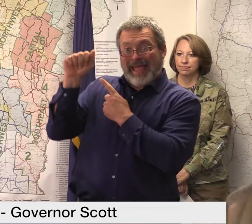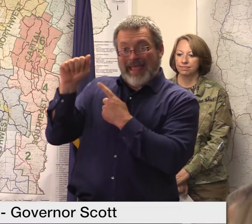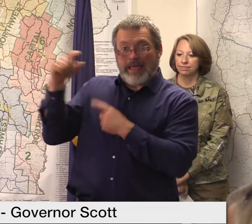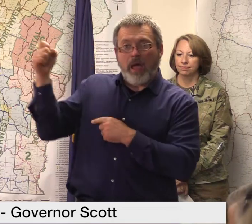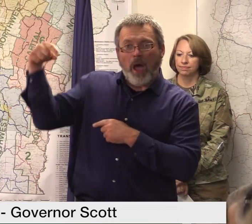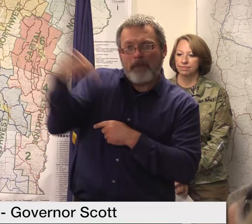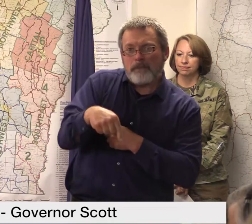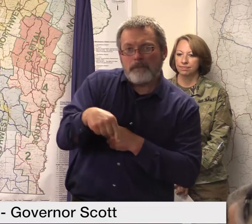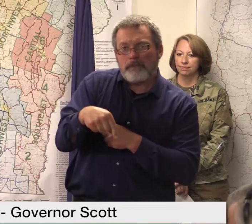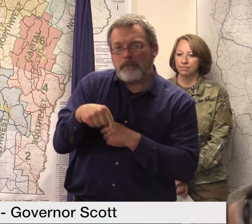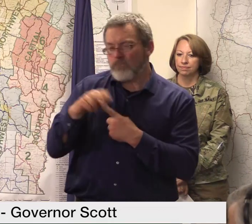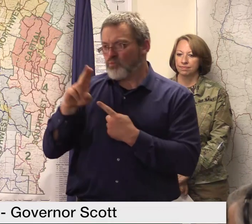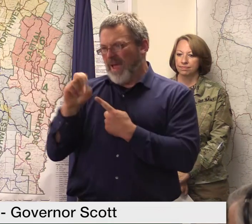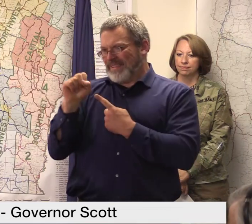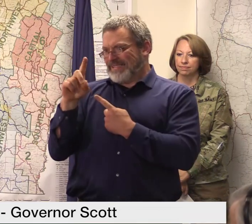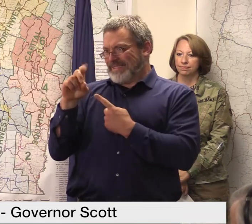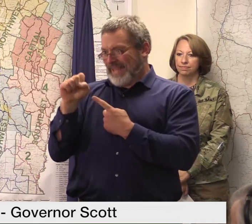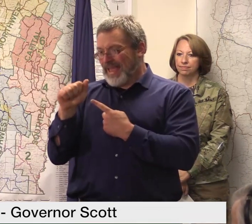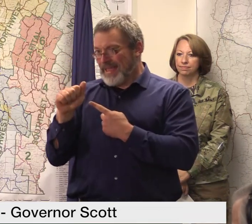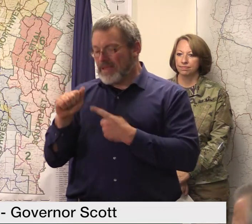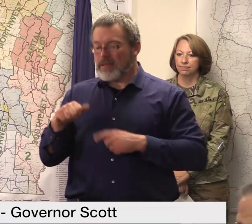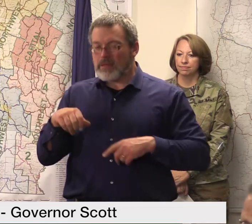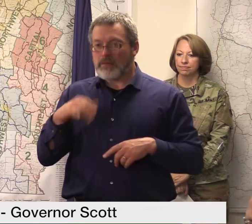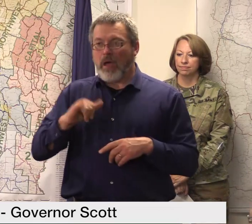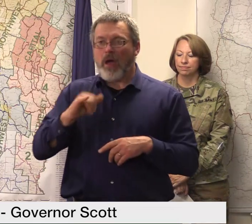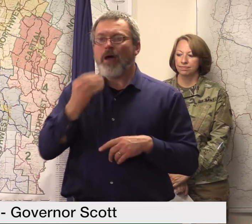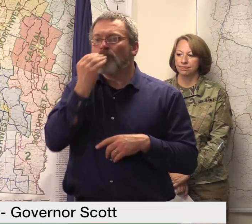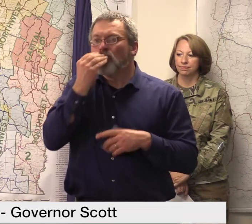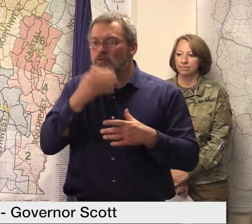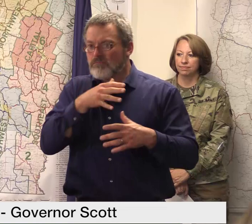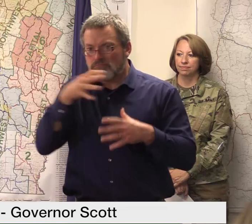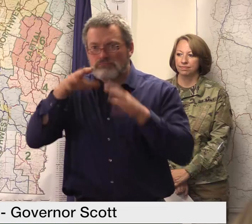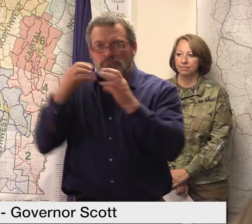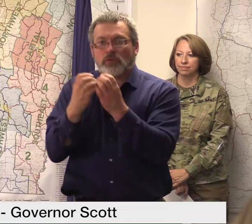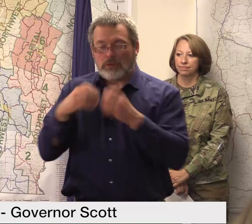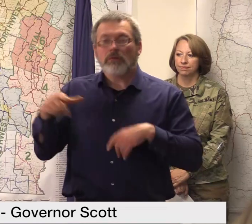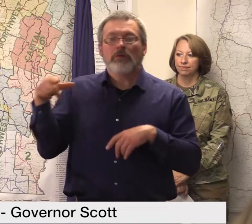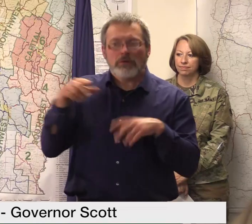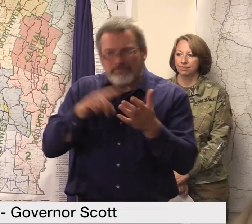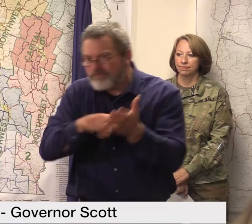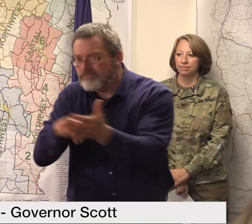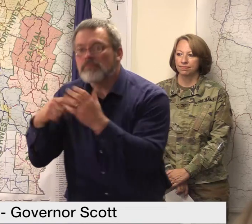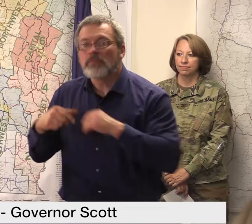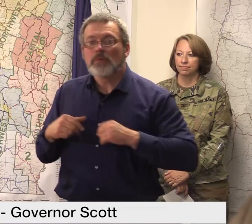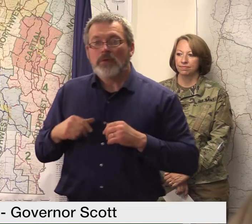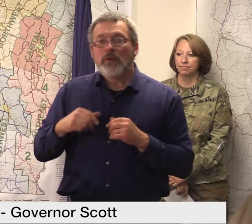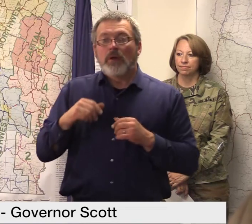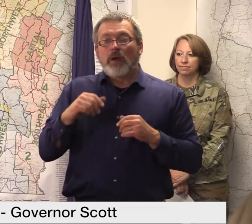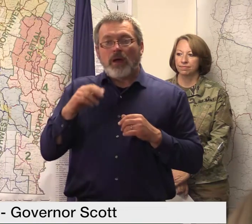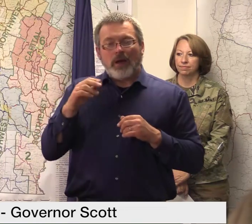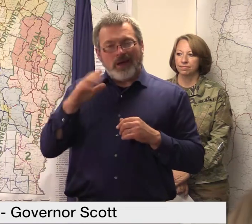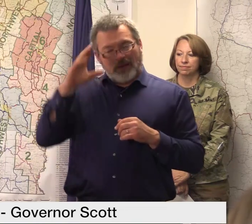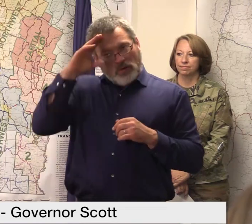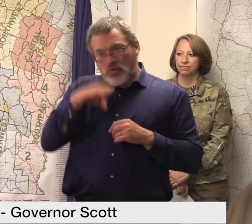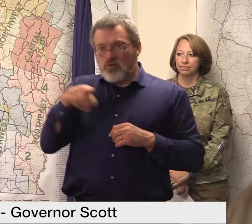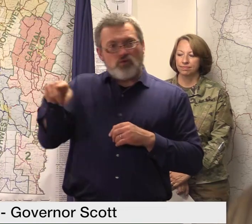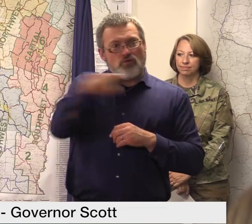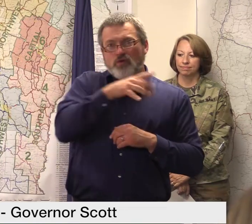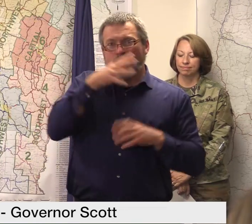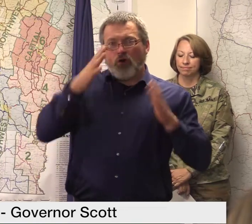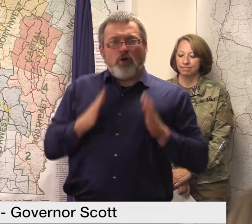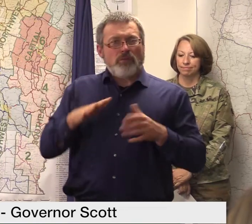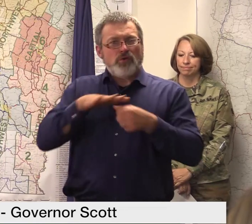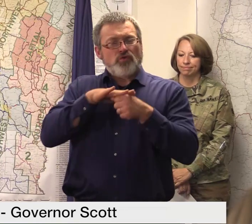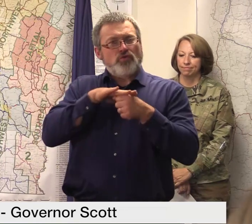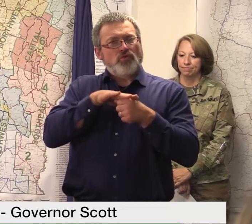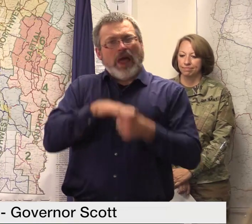so again to our farmers and producers I know as you're dealing with all the stress from the floods the last thing